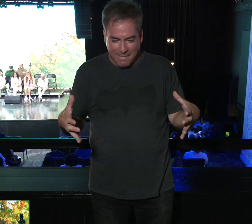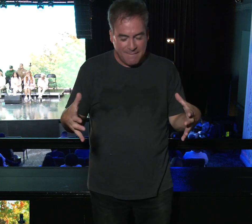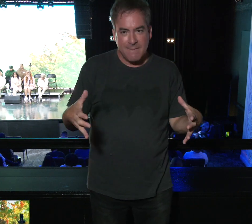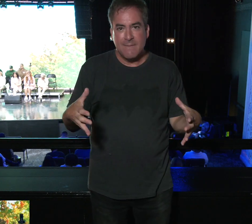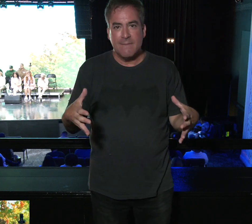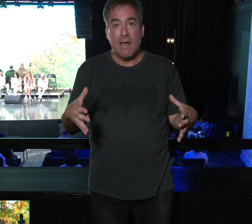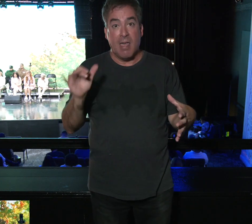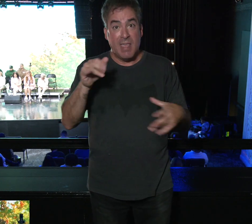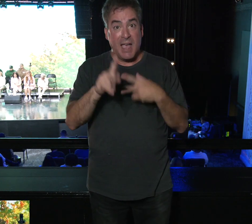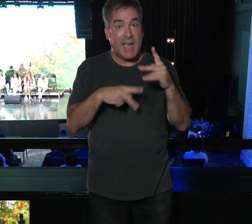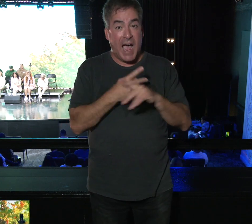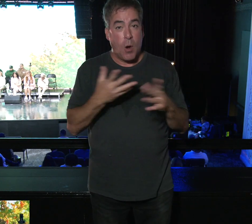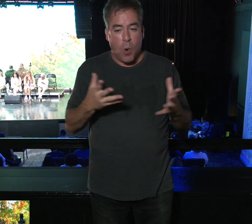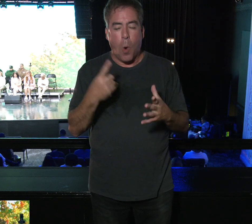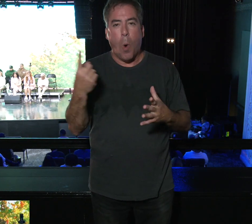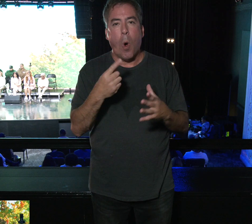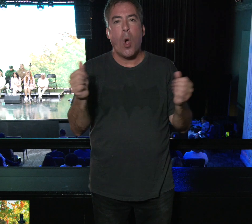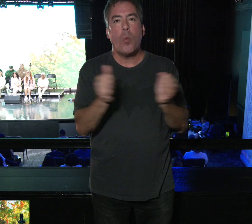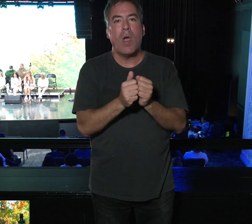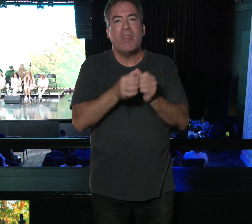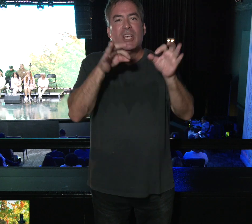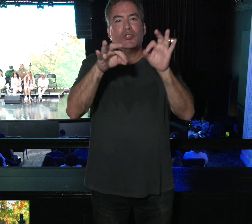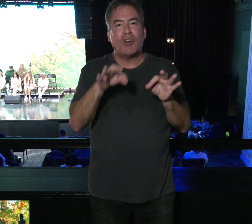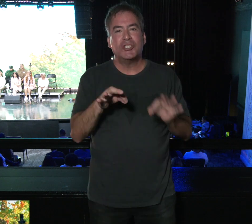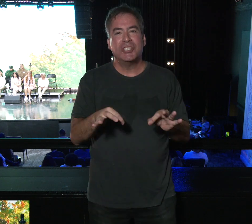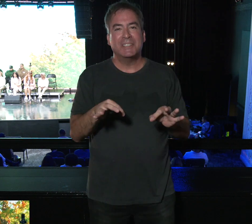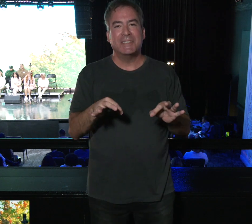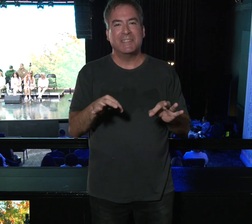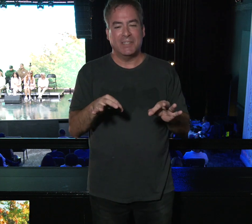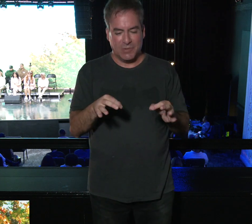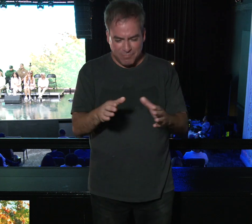Those kind of gifts always come with an instruction manual.